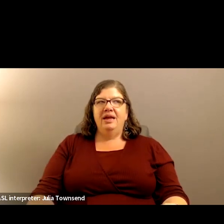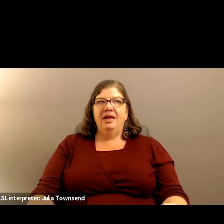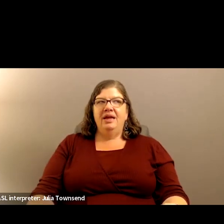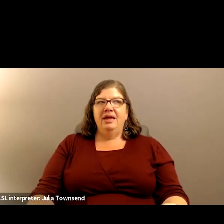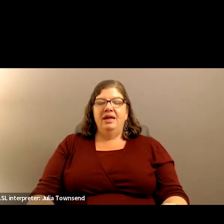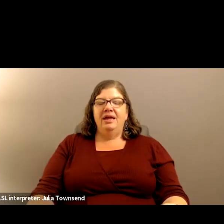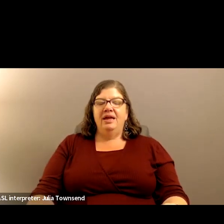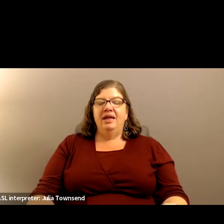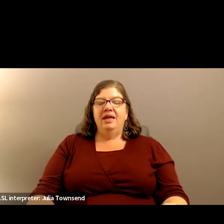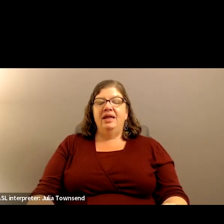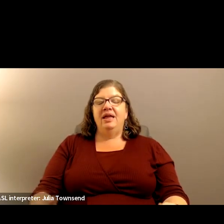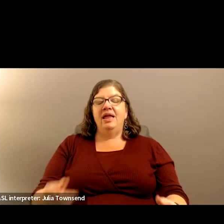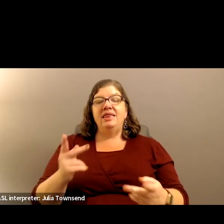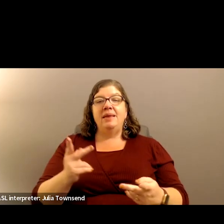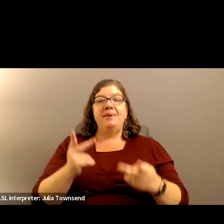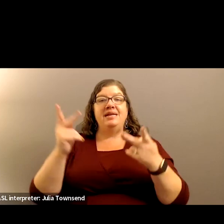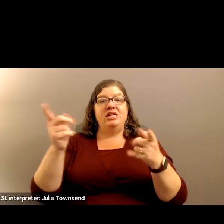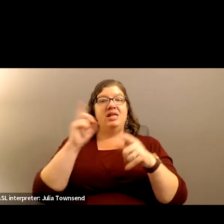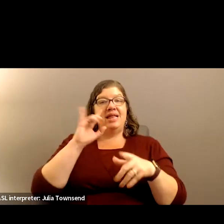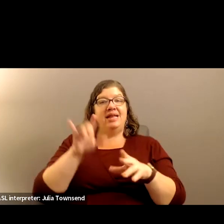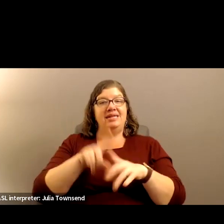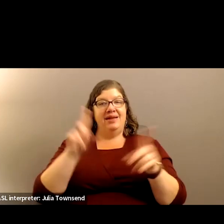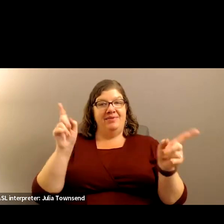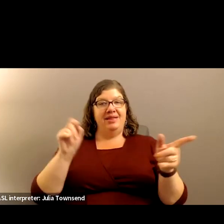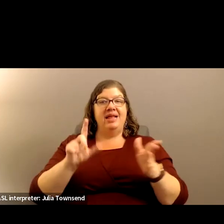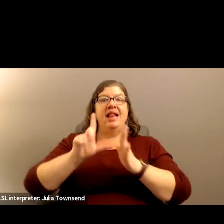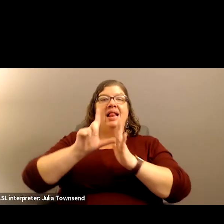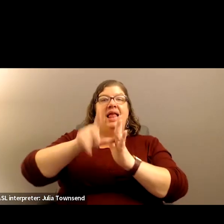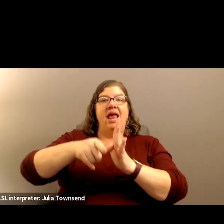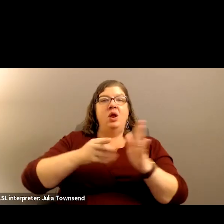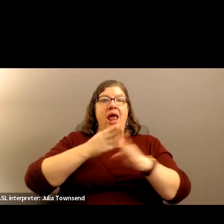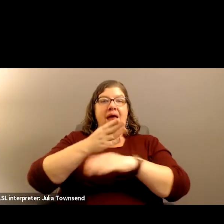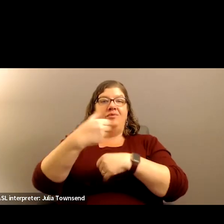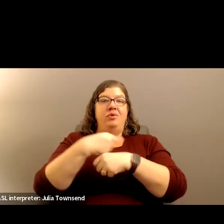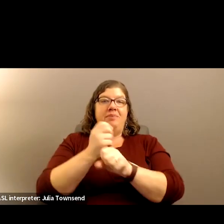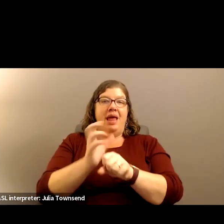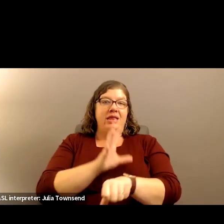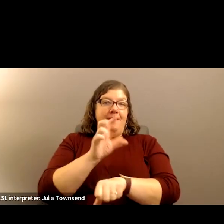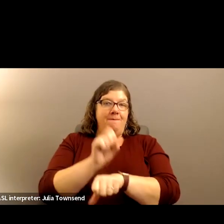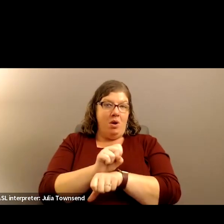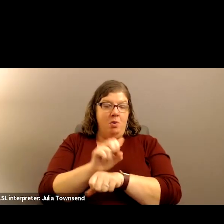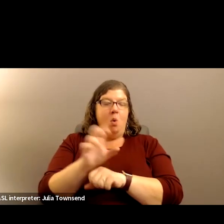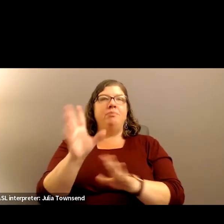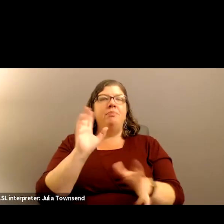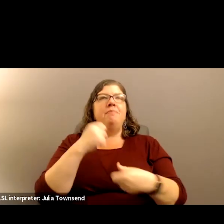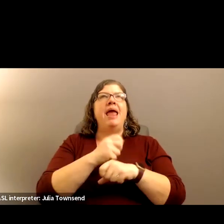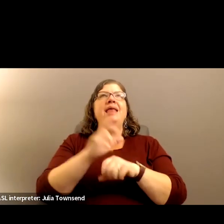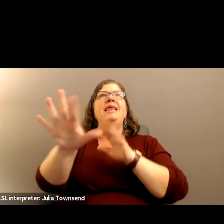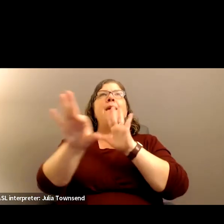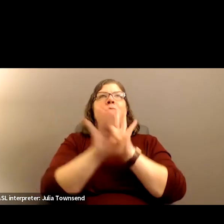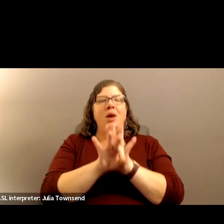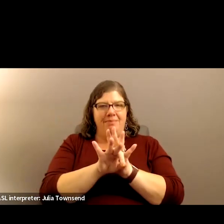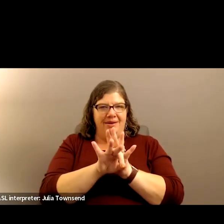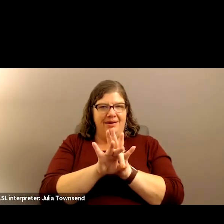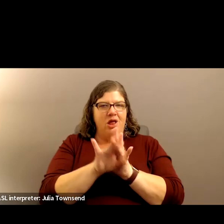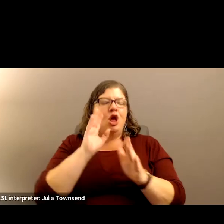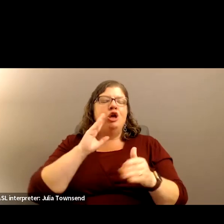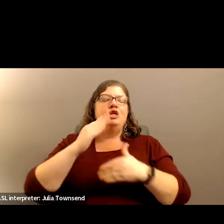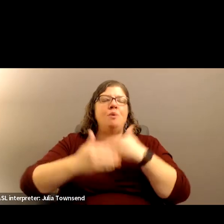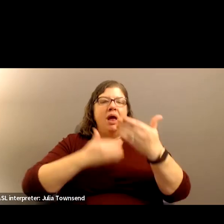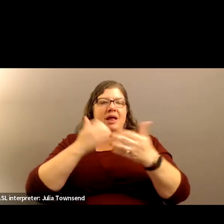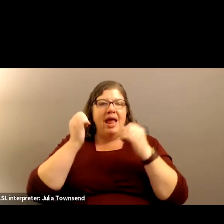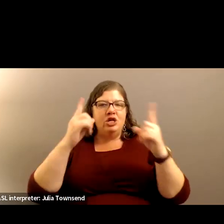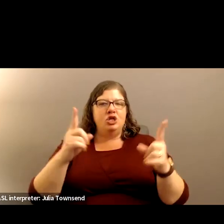The petition is a little bit different. That comes later after you've already made the appointment. And there's a process built into the education code